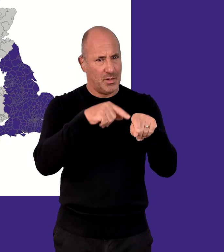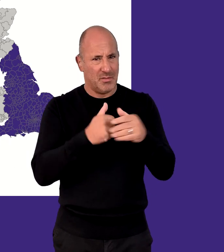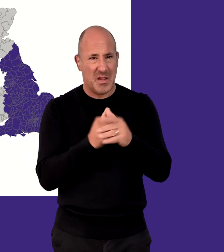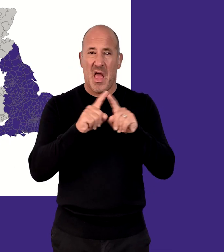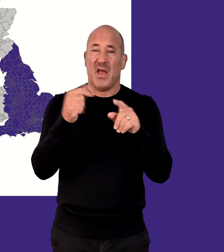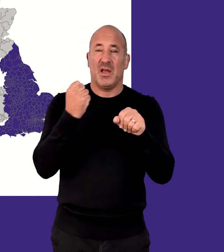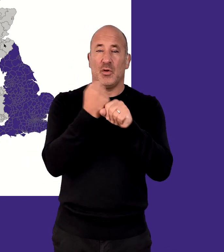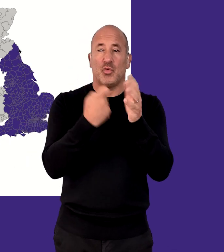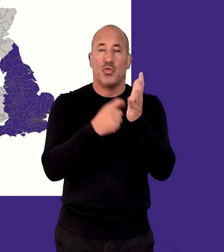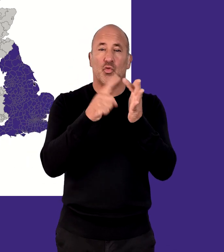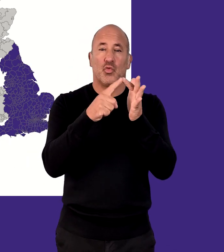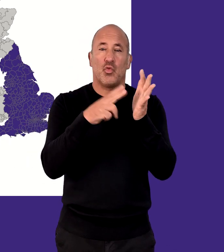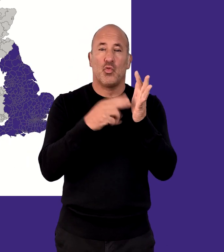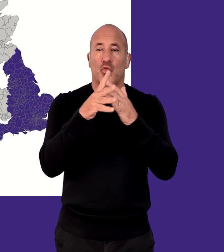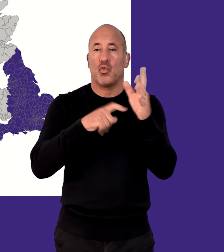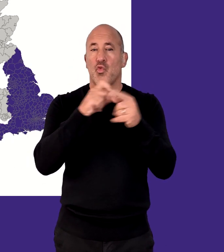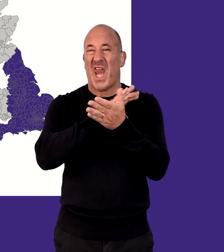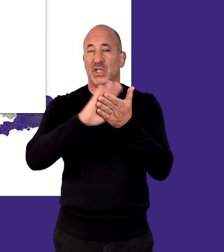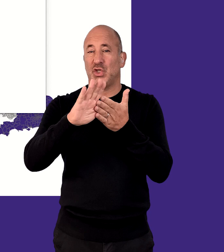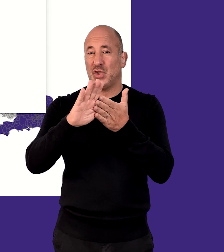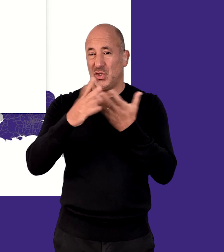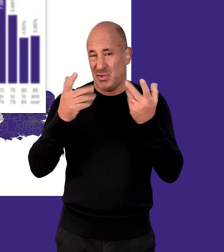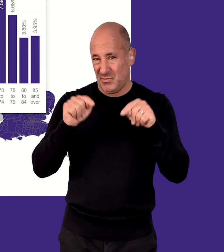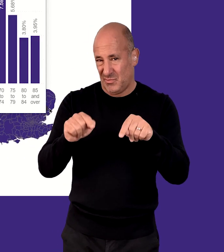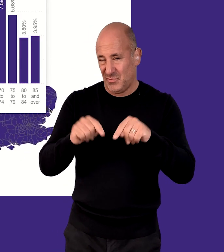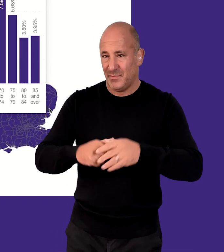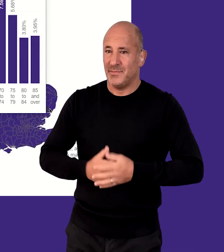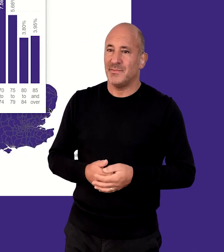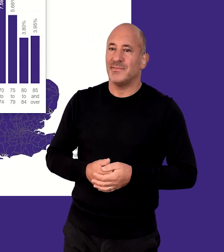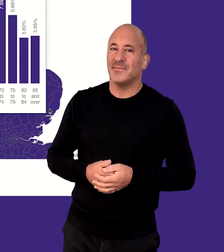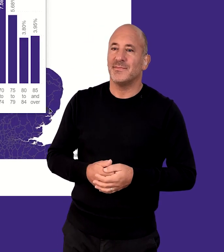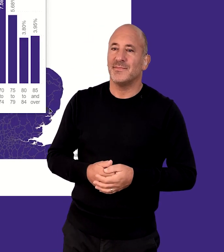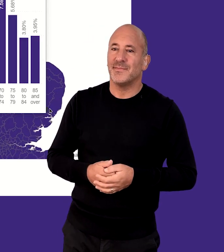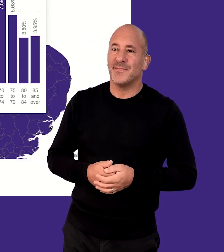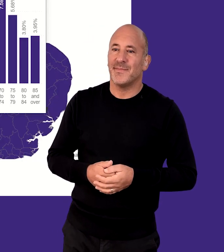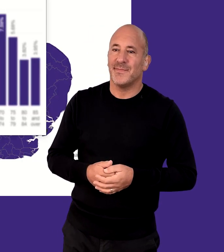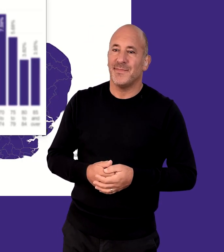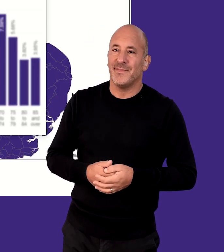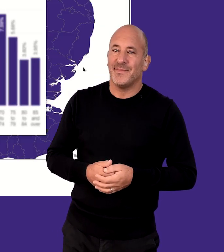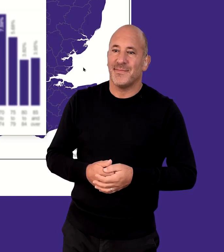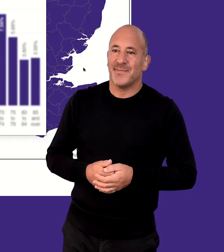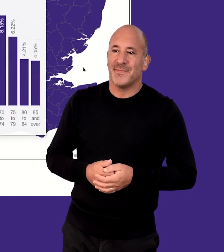primarily operates, which for this example will be Greenwich.